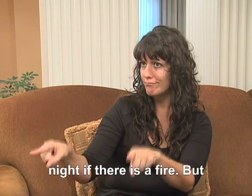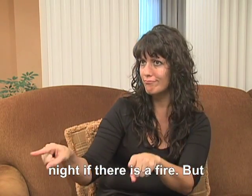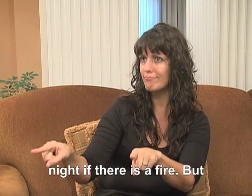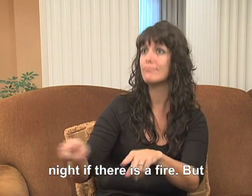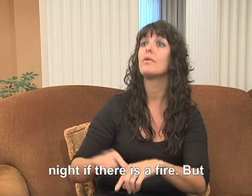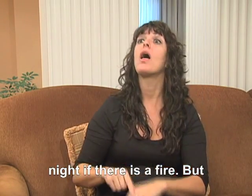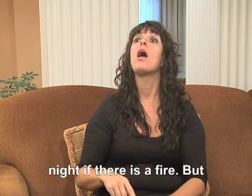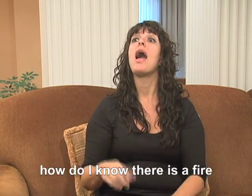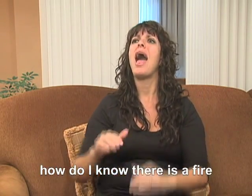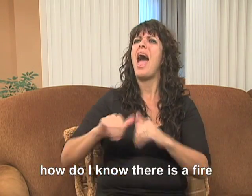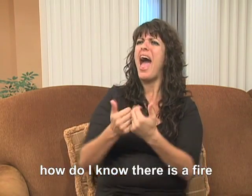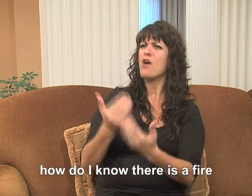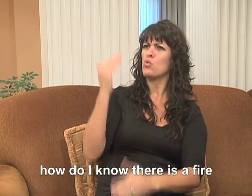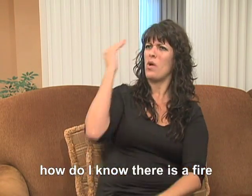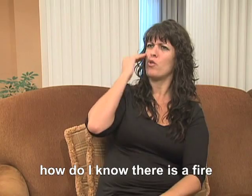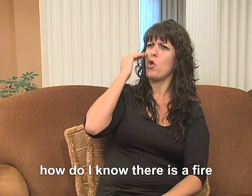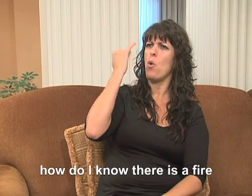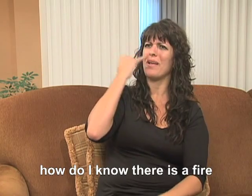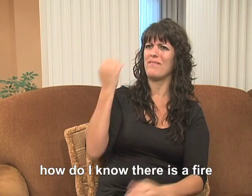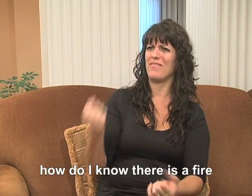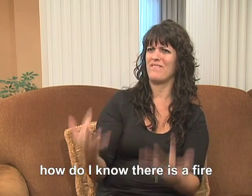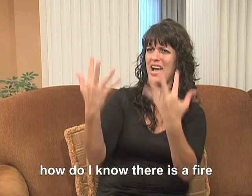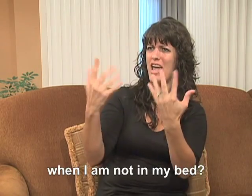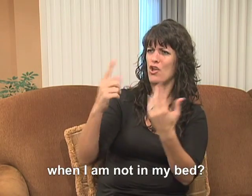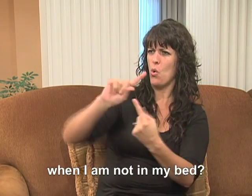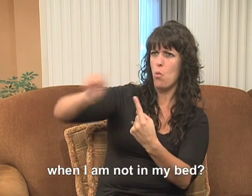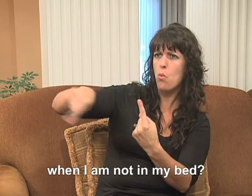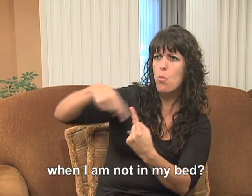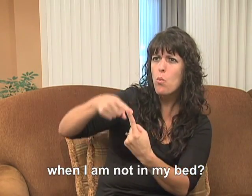But how do I know there is a fire when I am not in my bed?